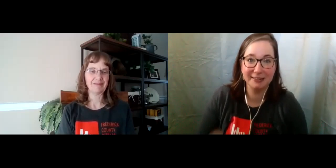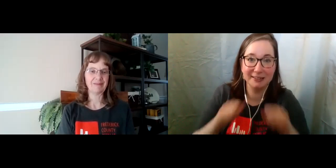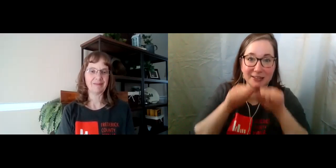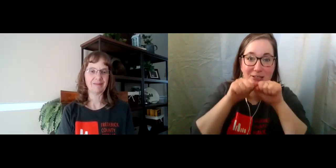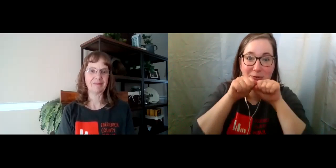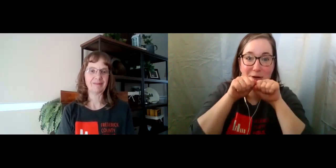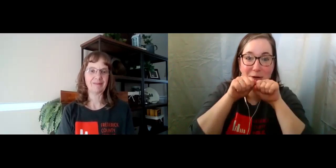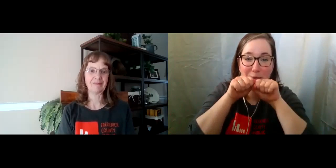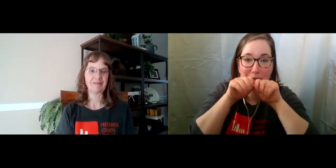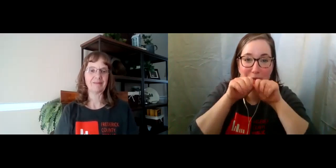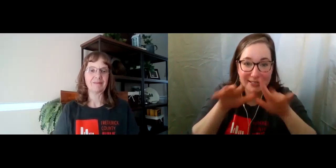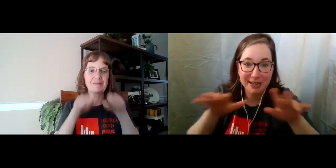So go pandemic.